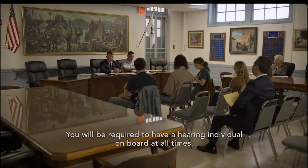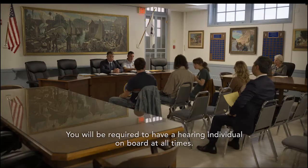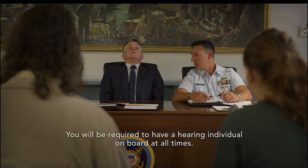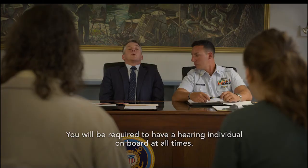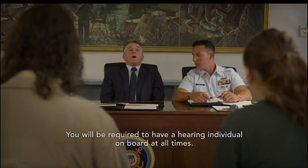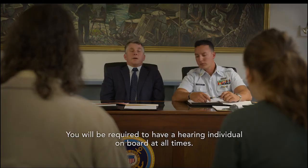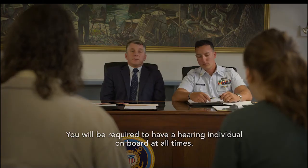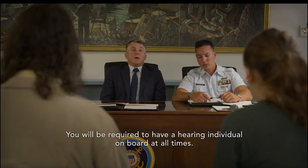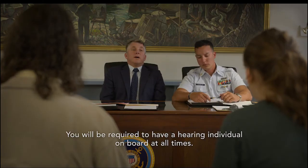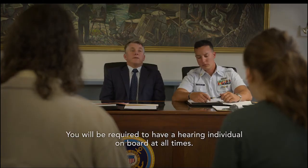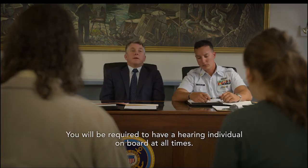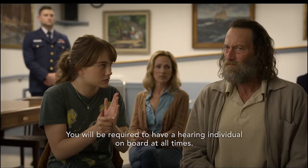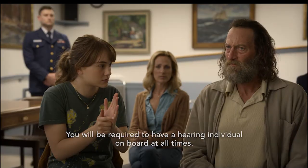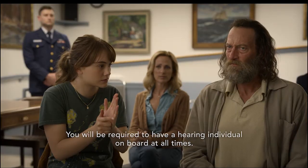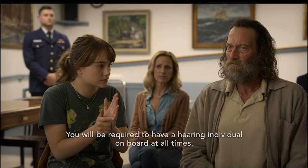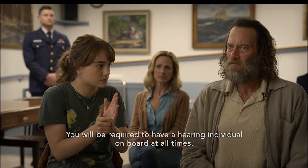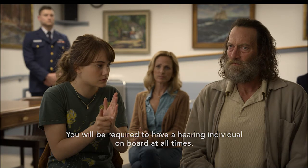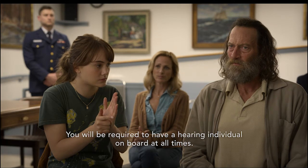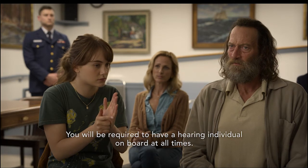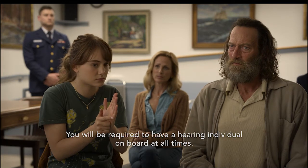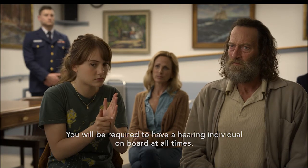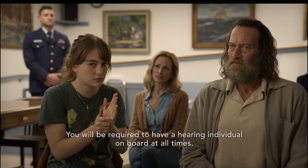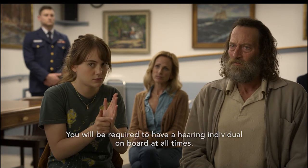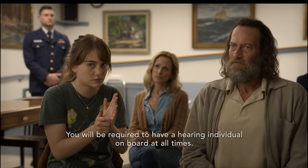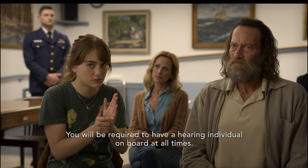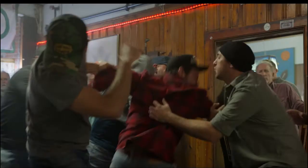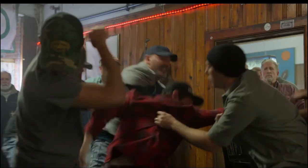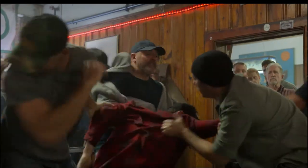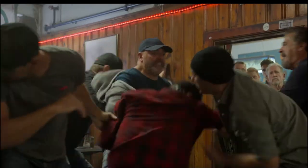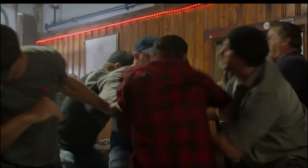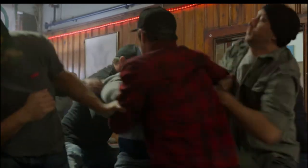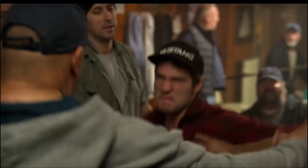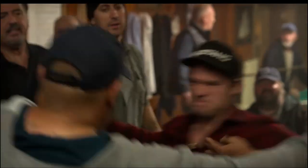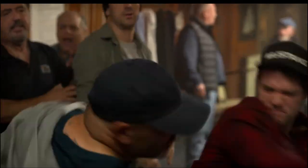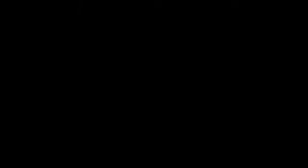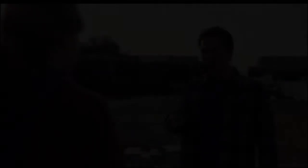You will be required to have a hearing individual on board at all times.